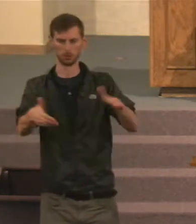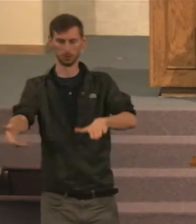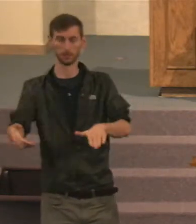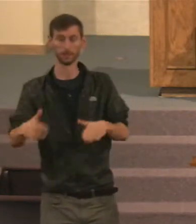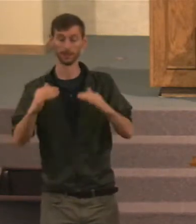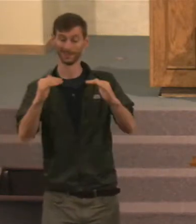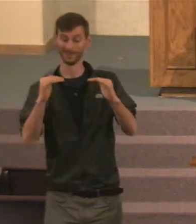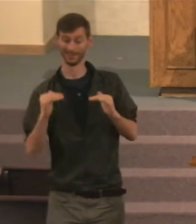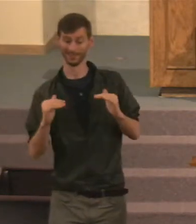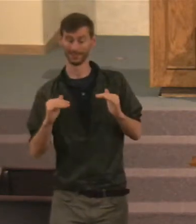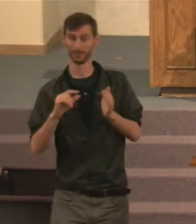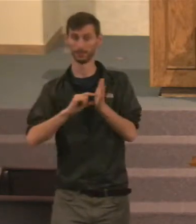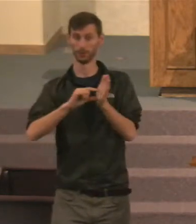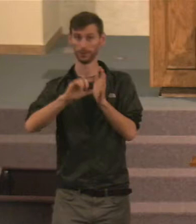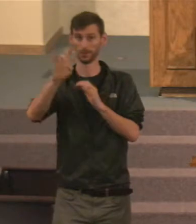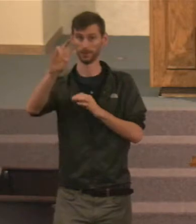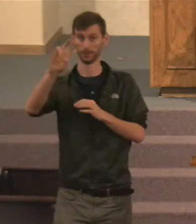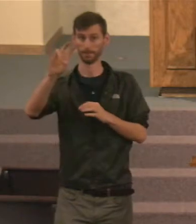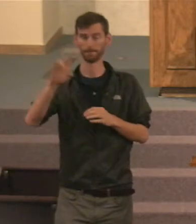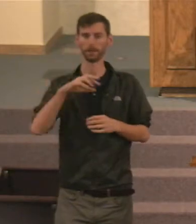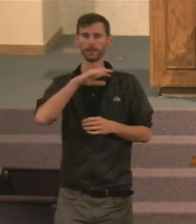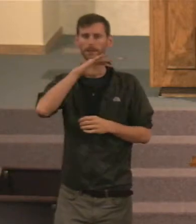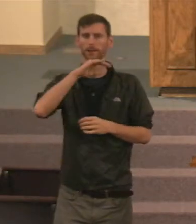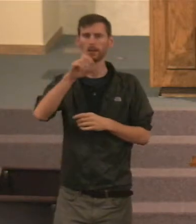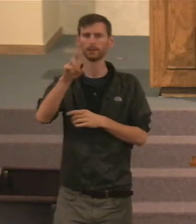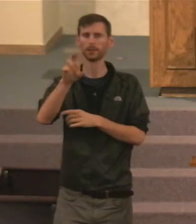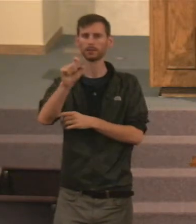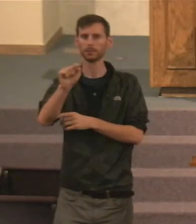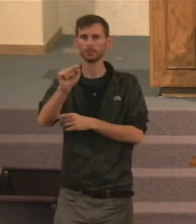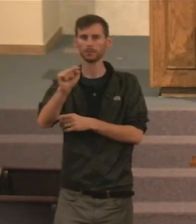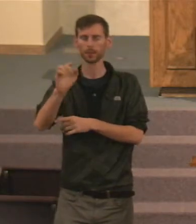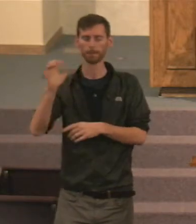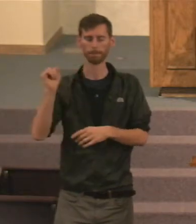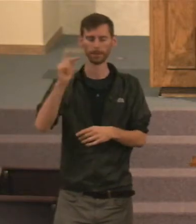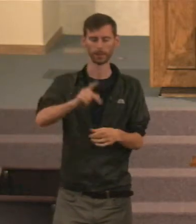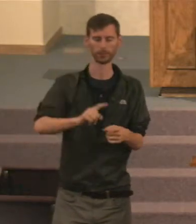And the dust returns to the earth, As it was.